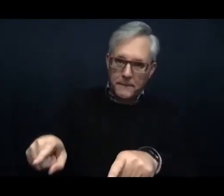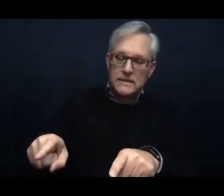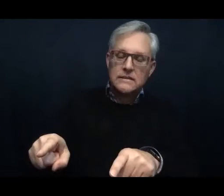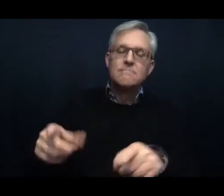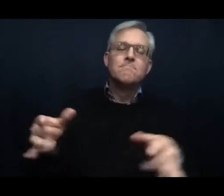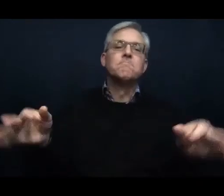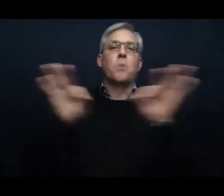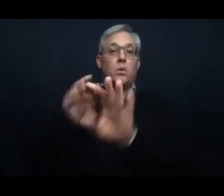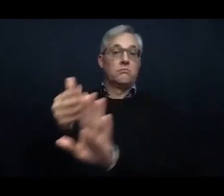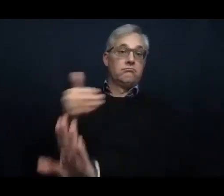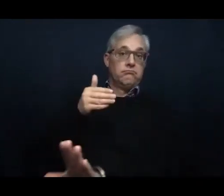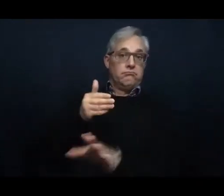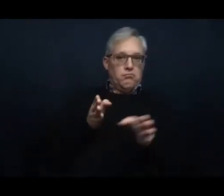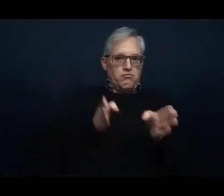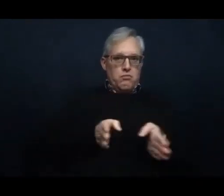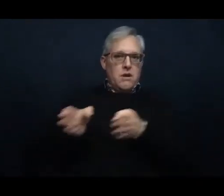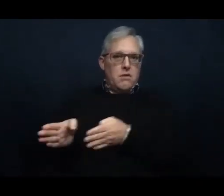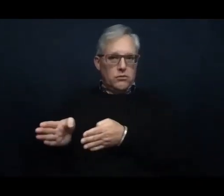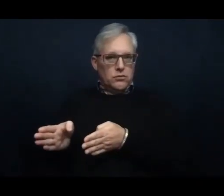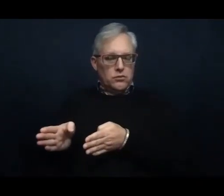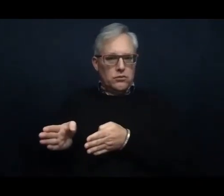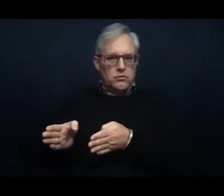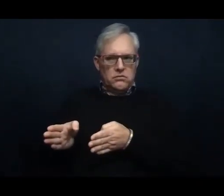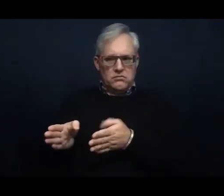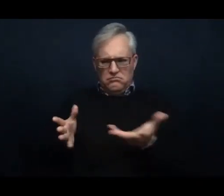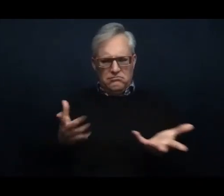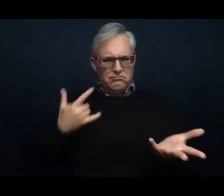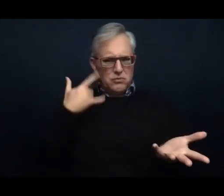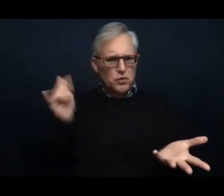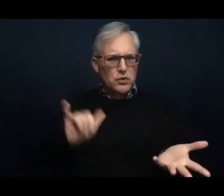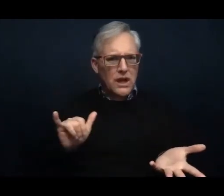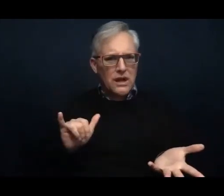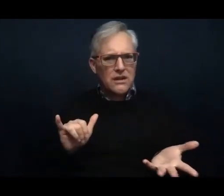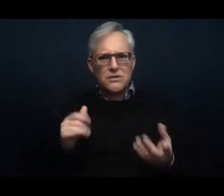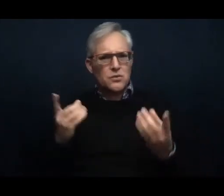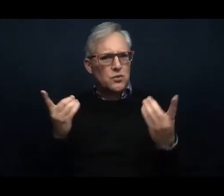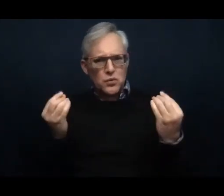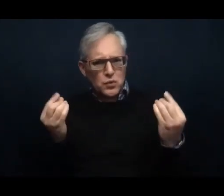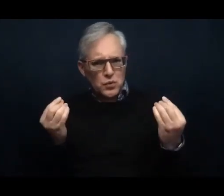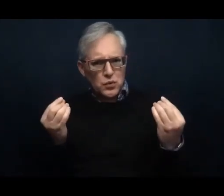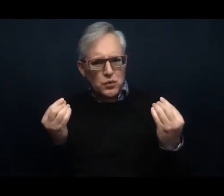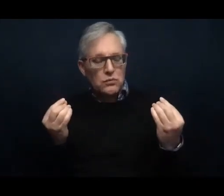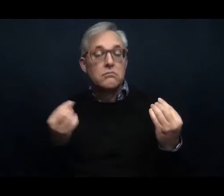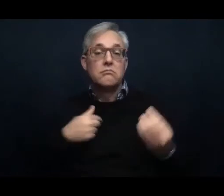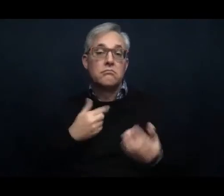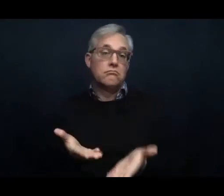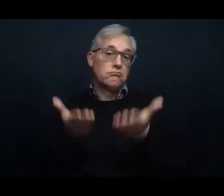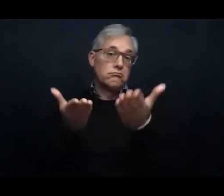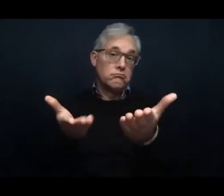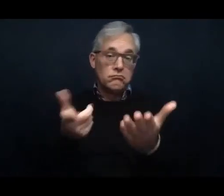So what does that look like? I would suggest you make a list of things that you enjoy doing.